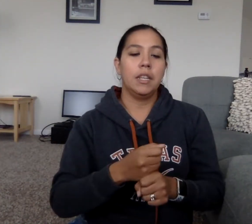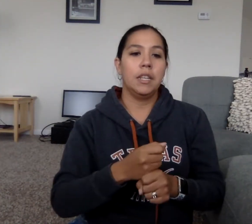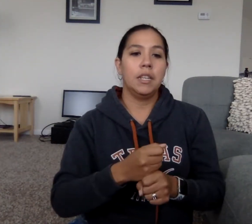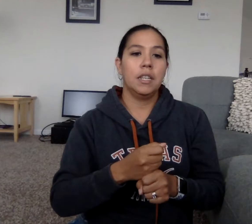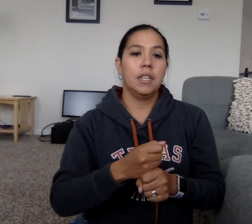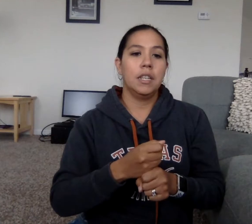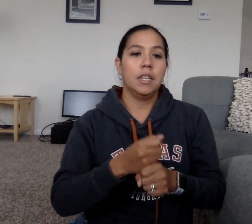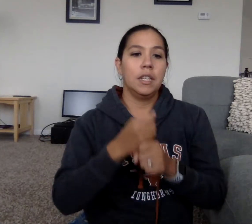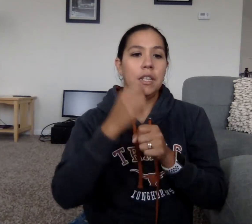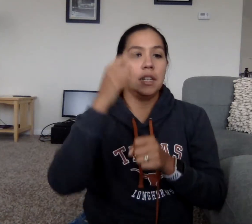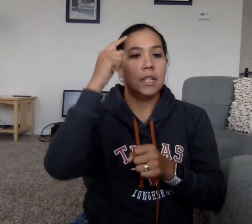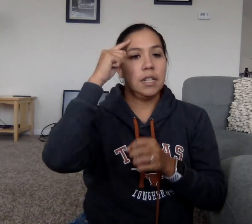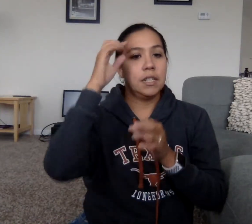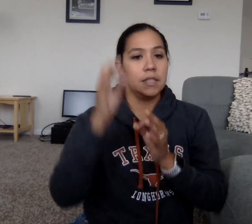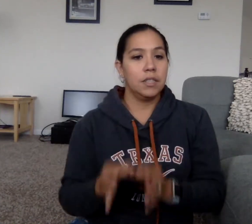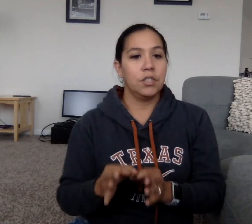a decision.